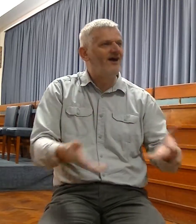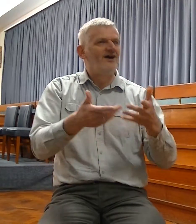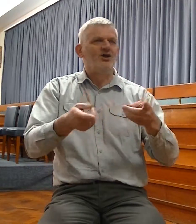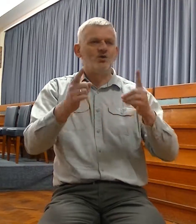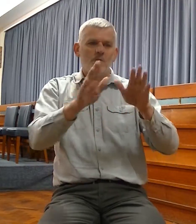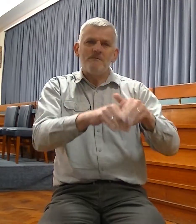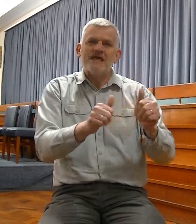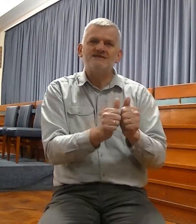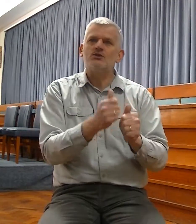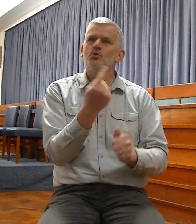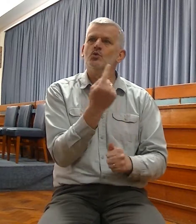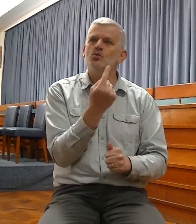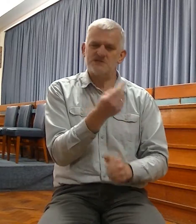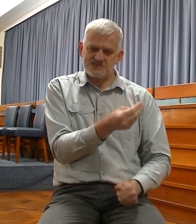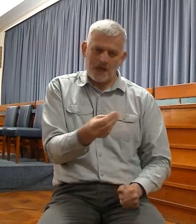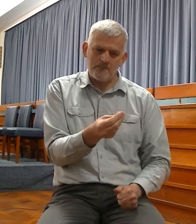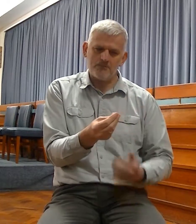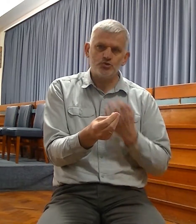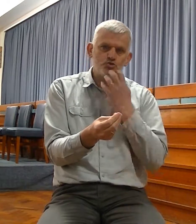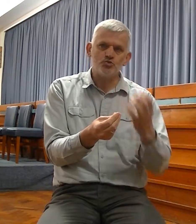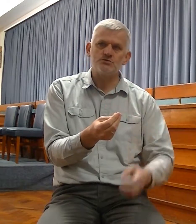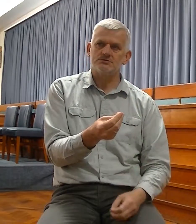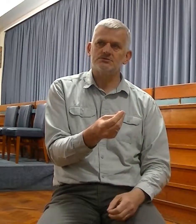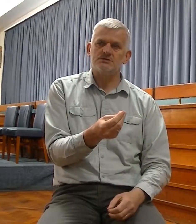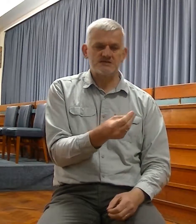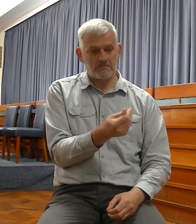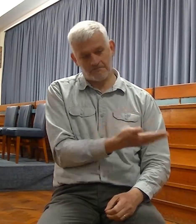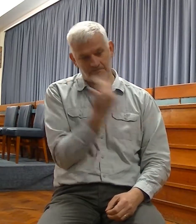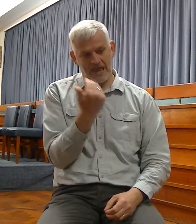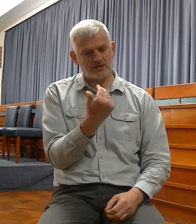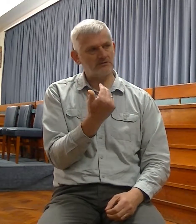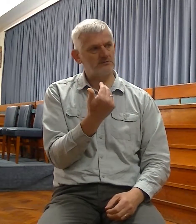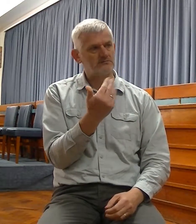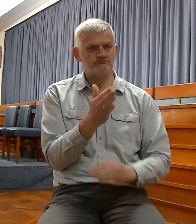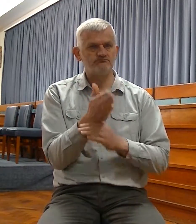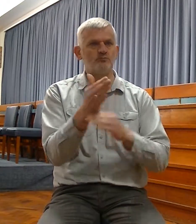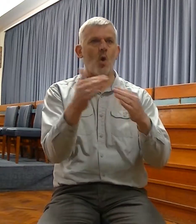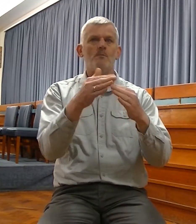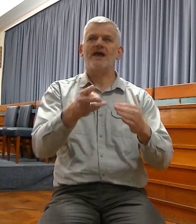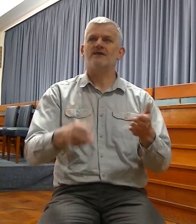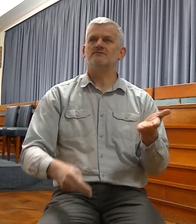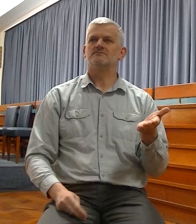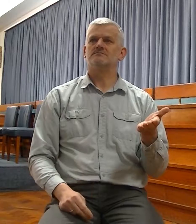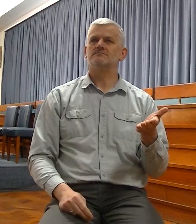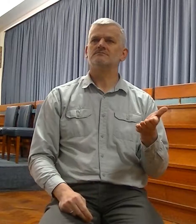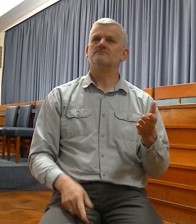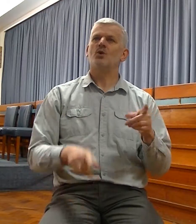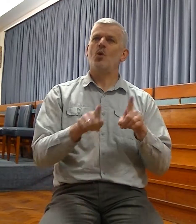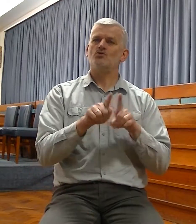remnant, and bringing them back to their land, and in turn, a future remnant, not just